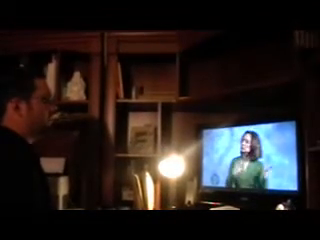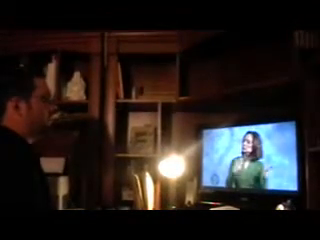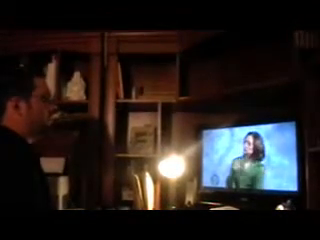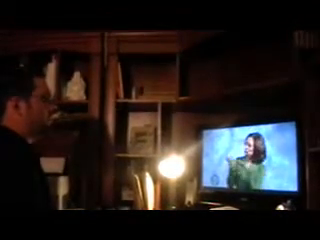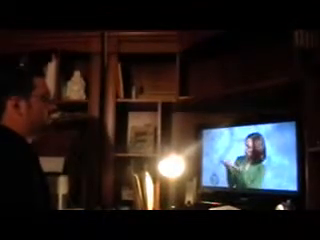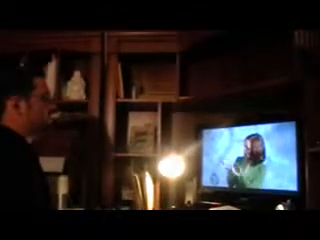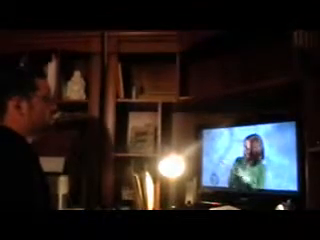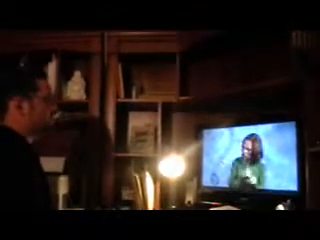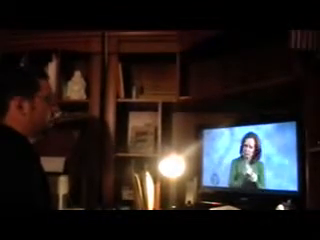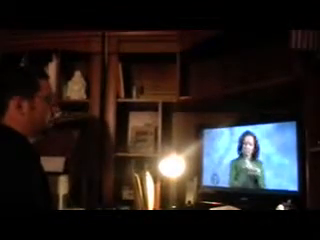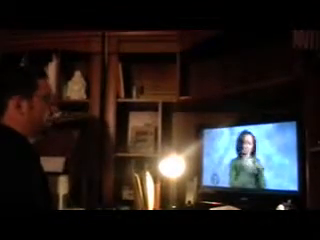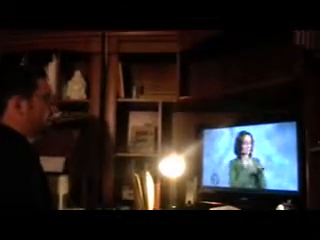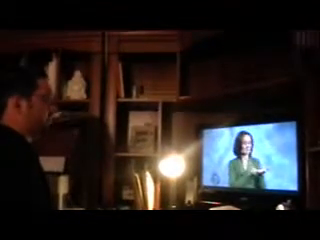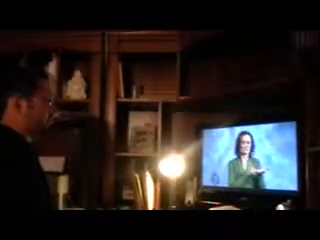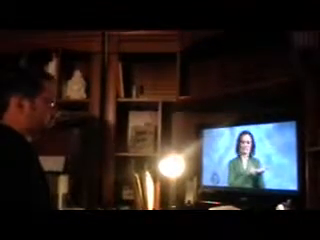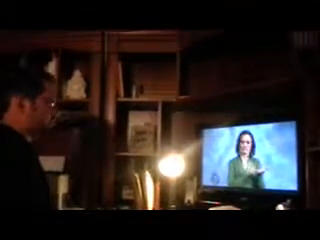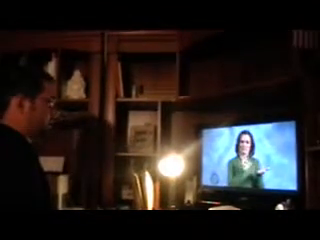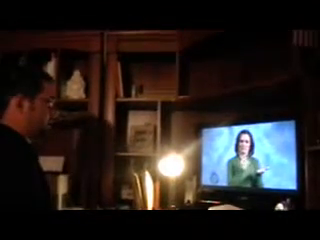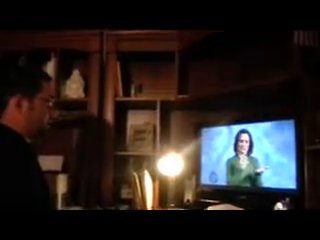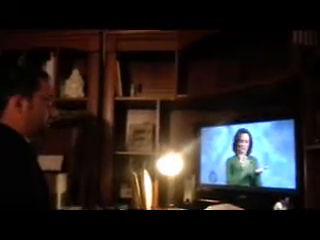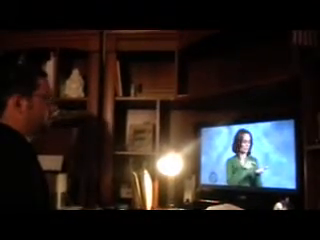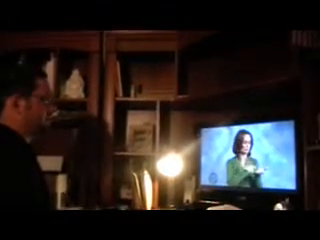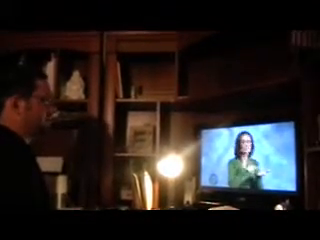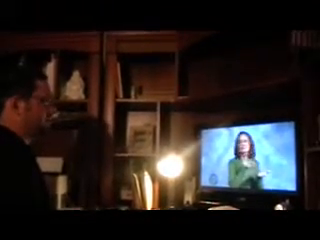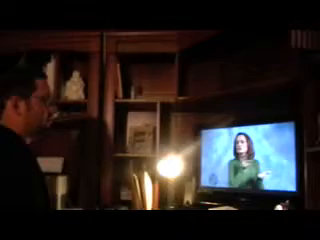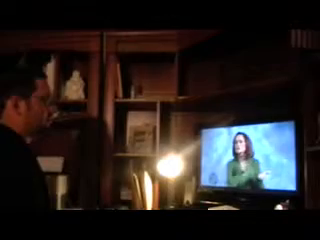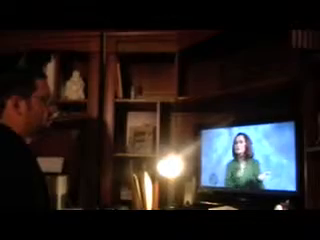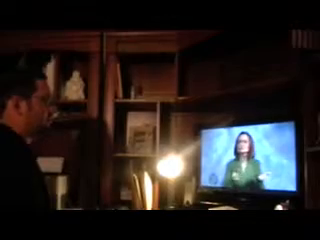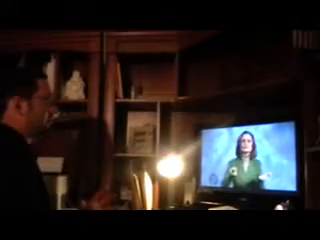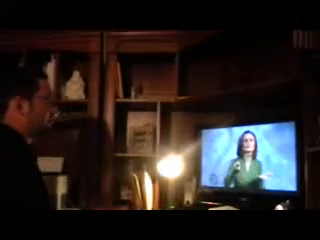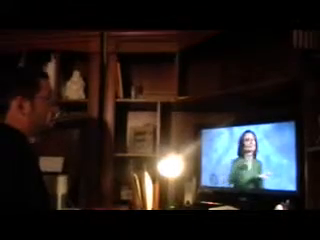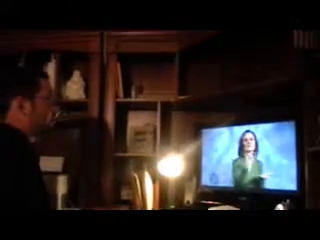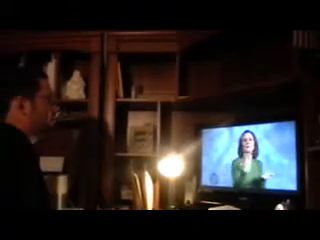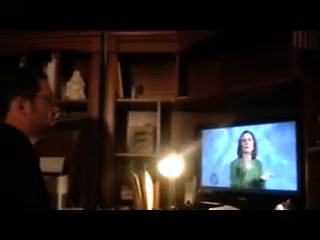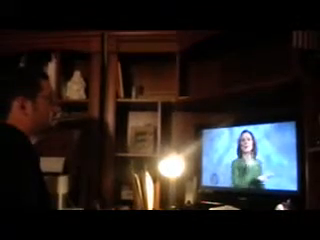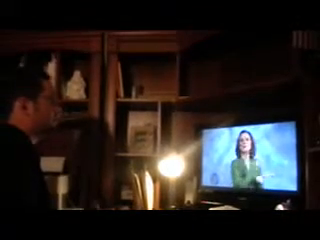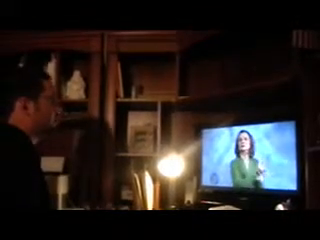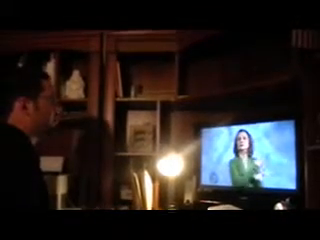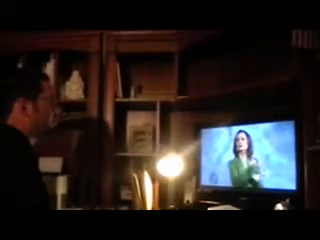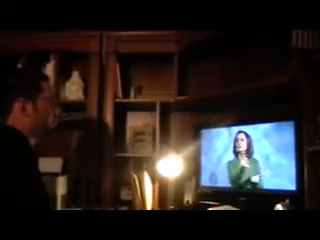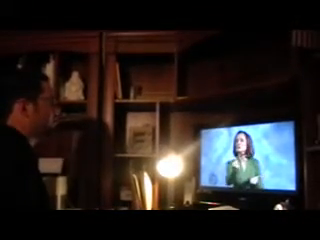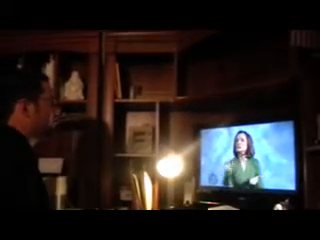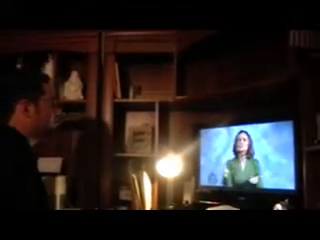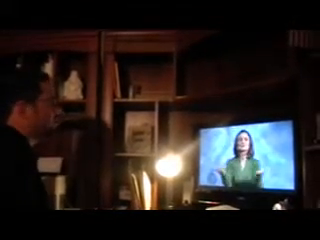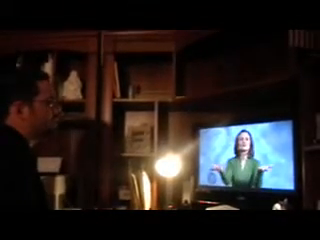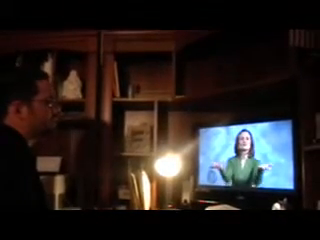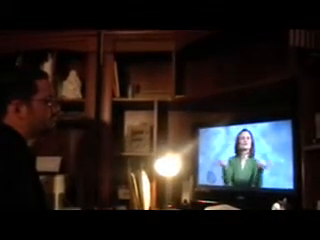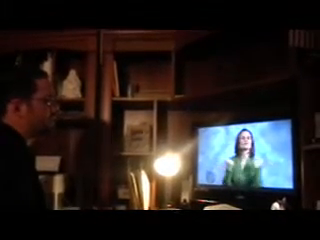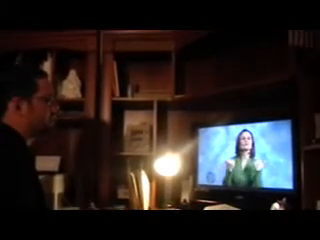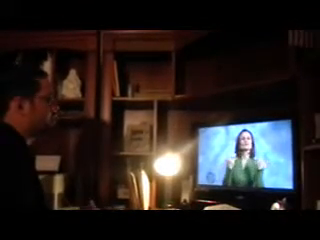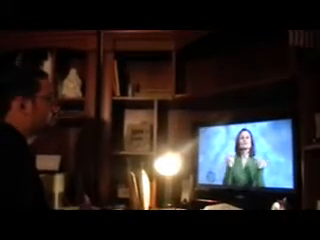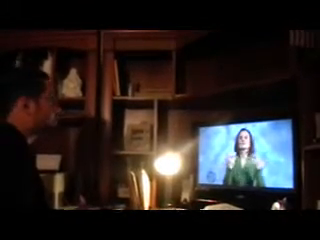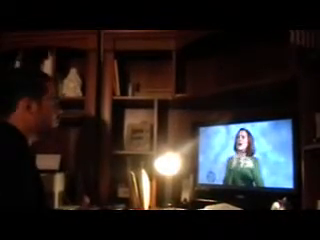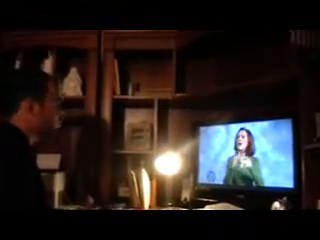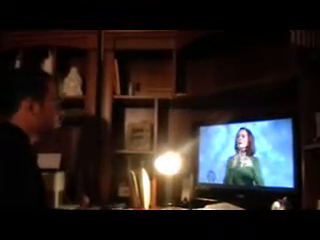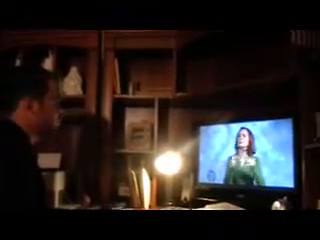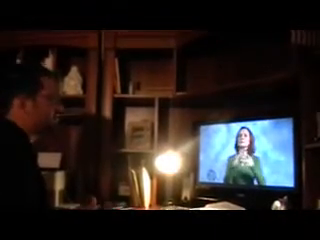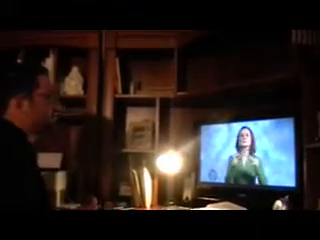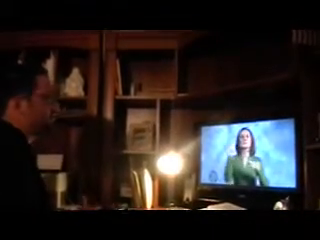The FCC has got the information from NECA, reviewed the rates, they've got the rates, and they're looking around and reviewing it, just asking questions, trying to get some more information, some